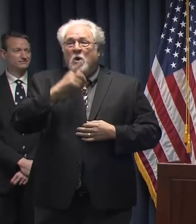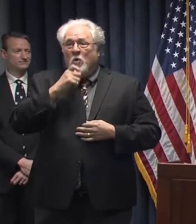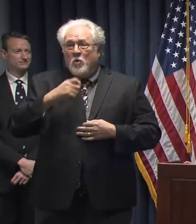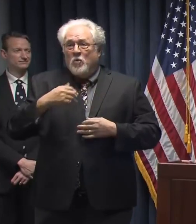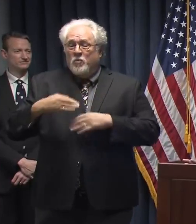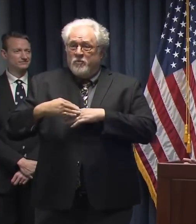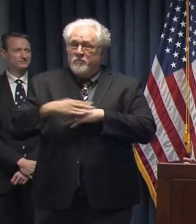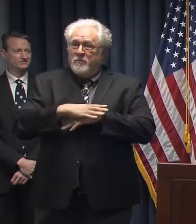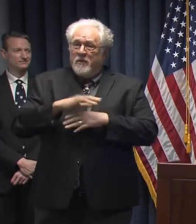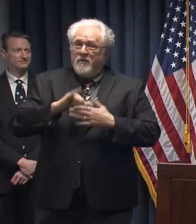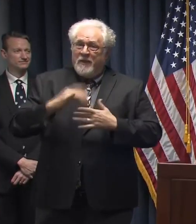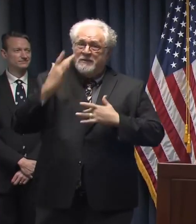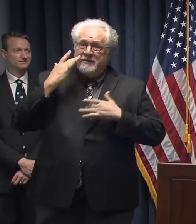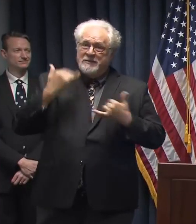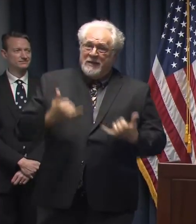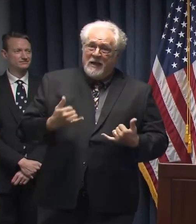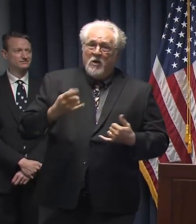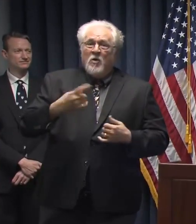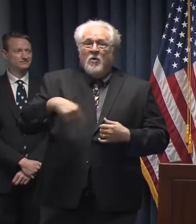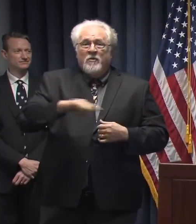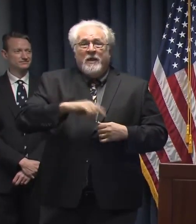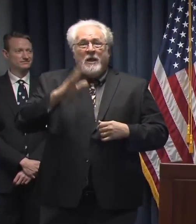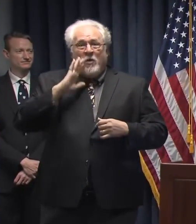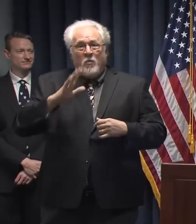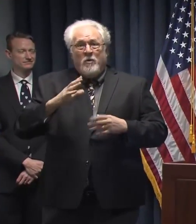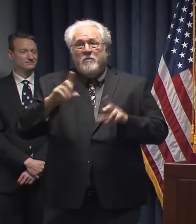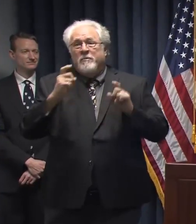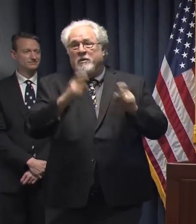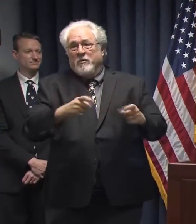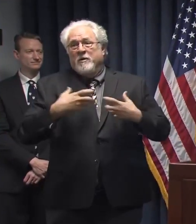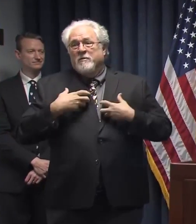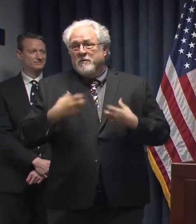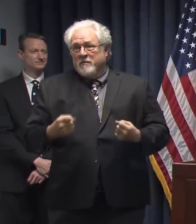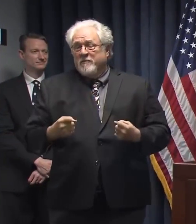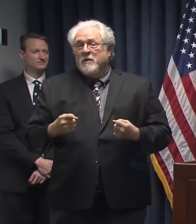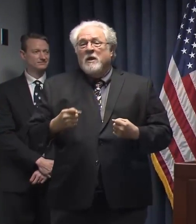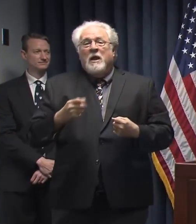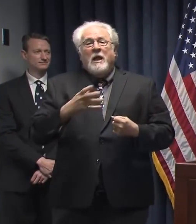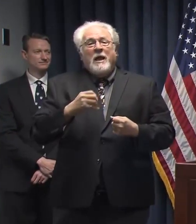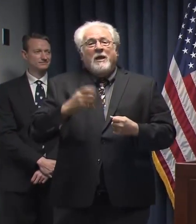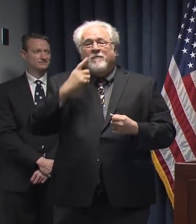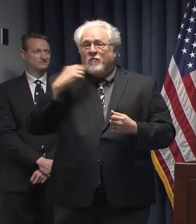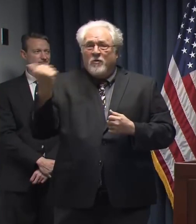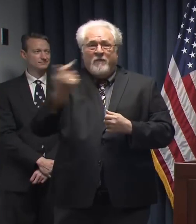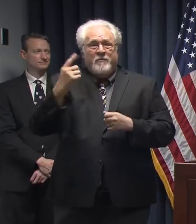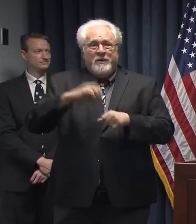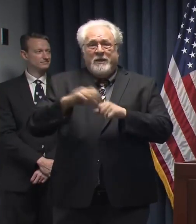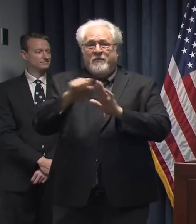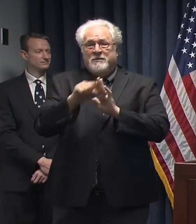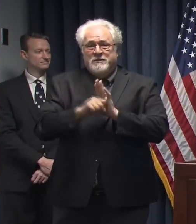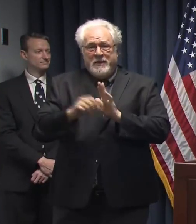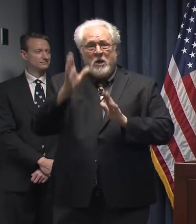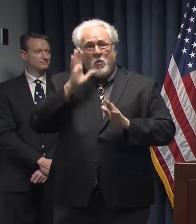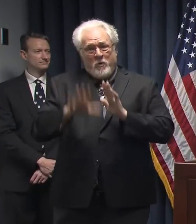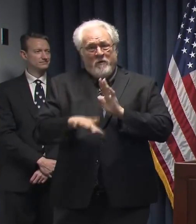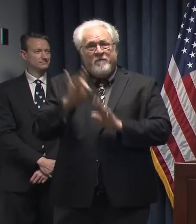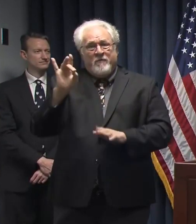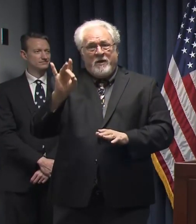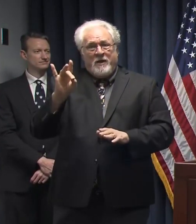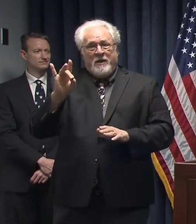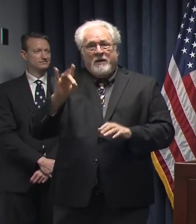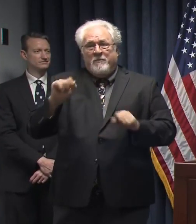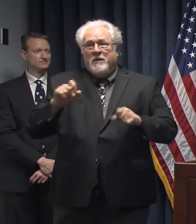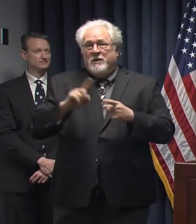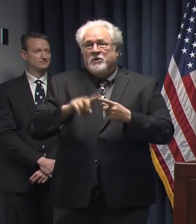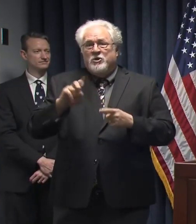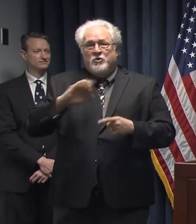this disease now, that they will be granted recovery, and for everybody in the state, that we will find the ability to